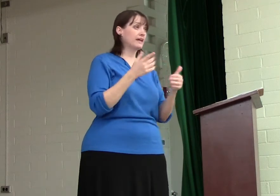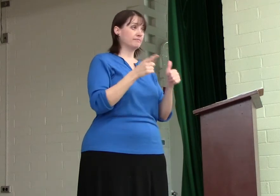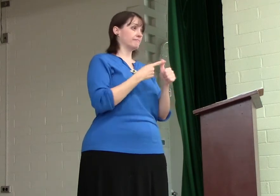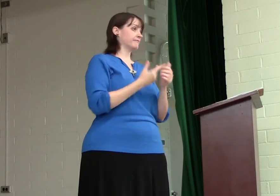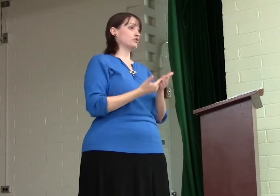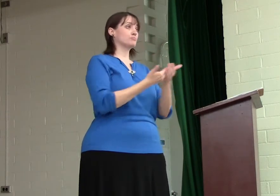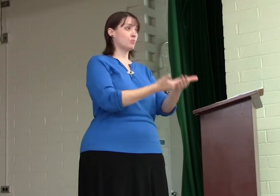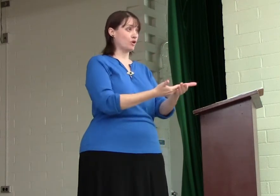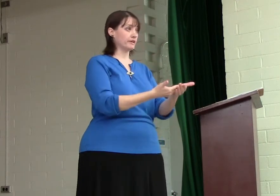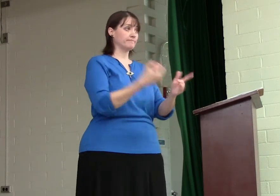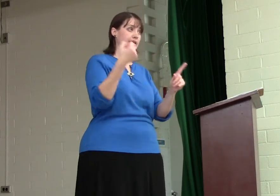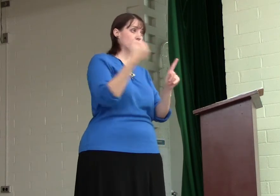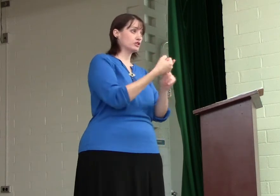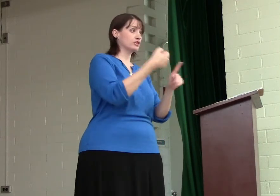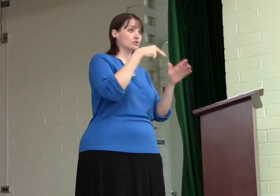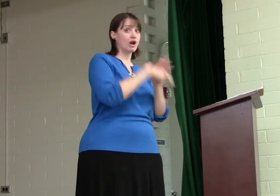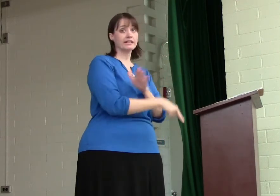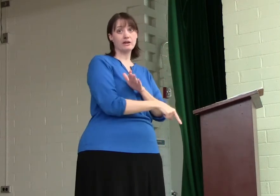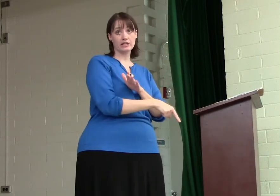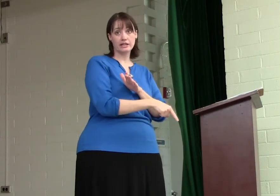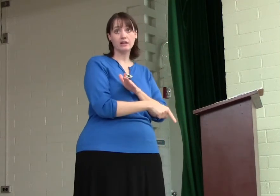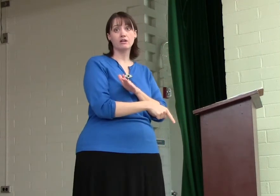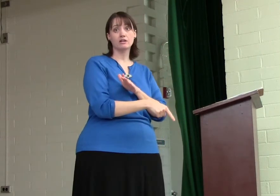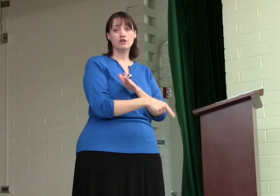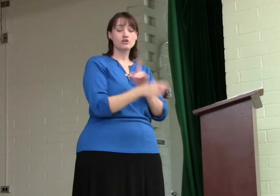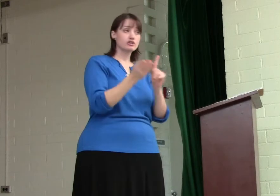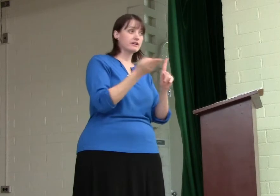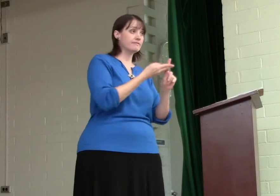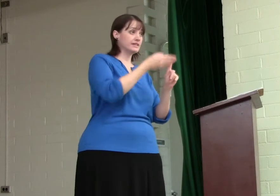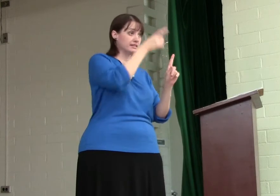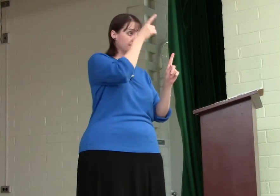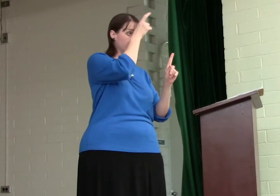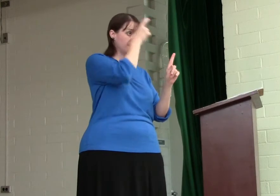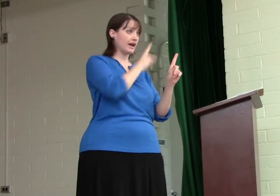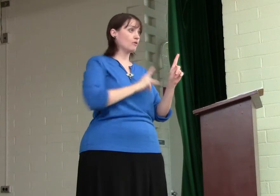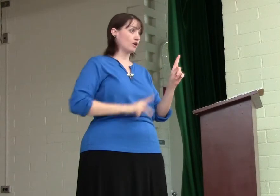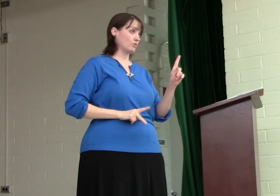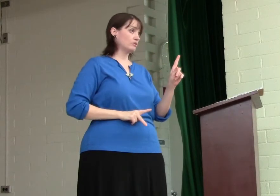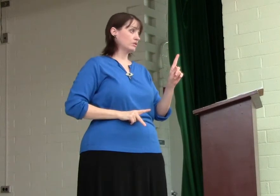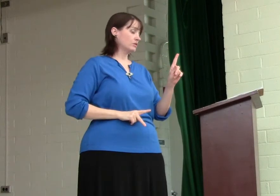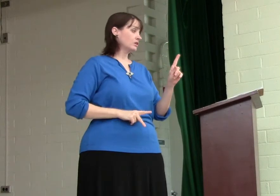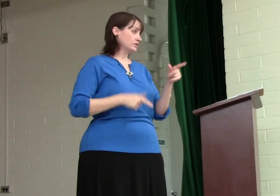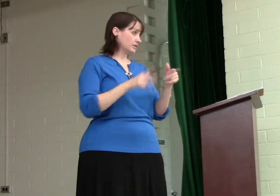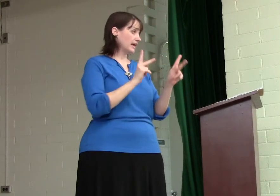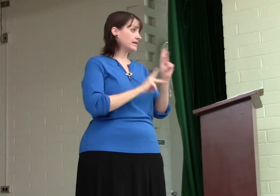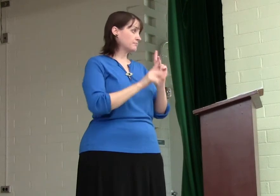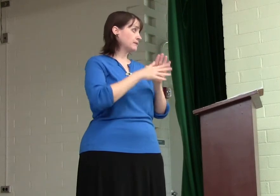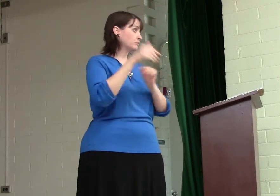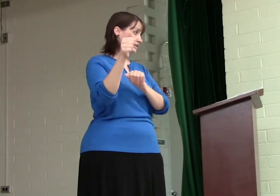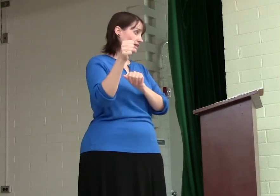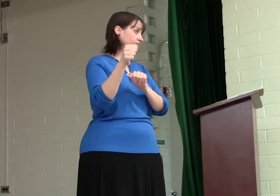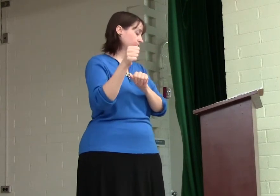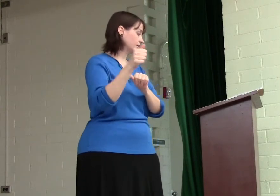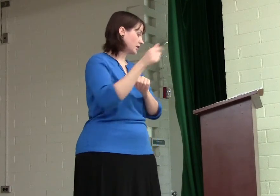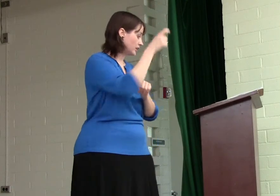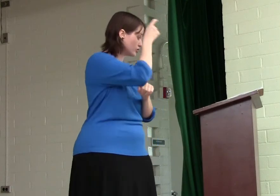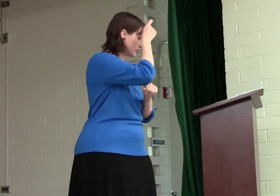Everything firstborn, he was going to strike down and kill, to convince Pharaoh to let his people leave Egypt.